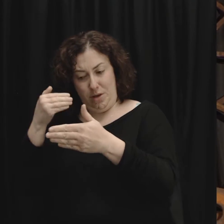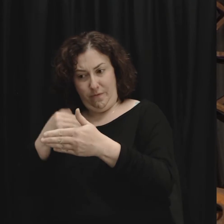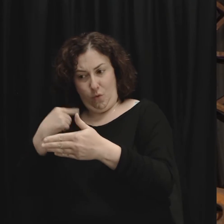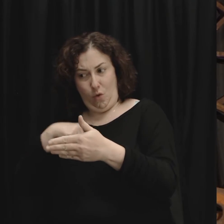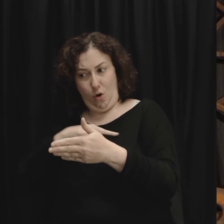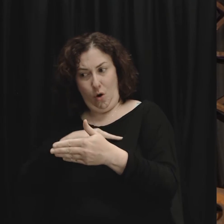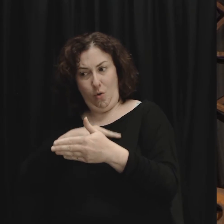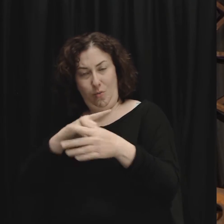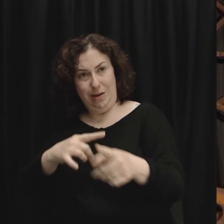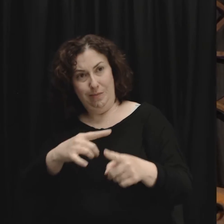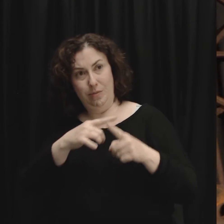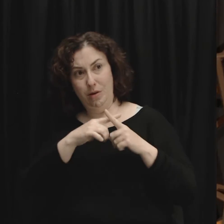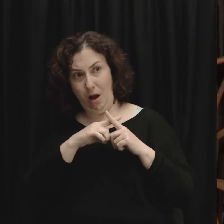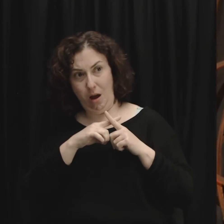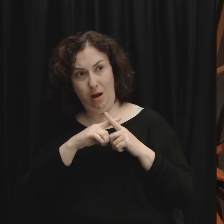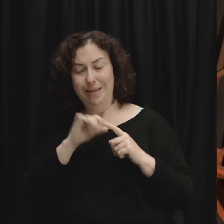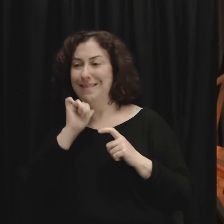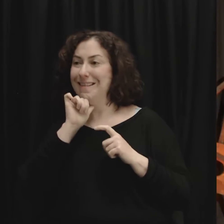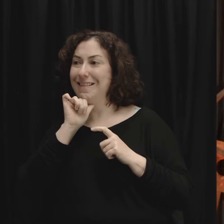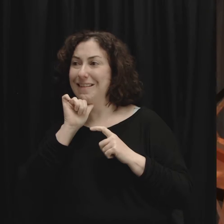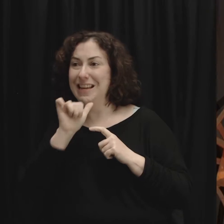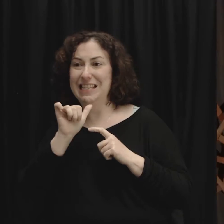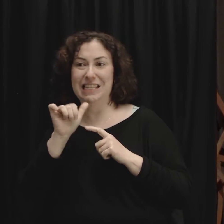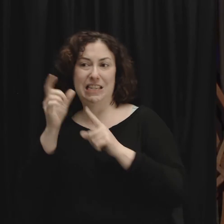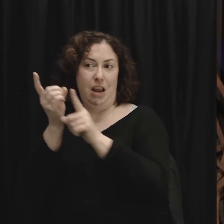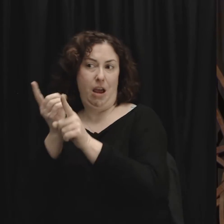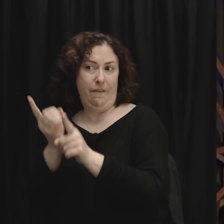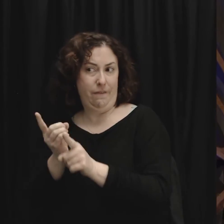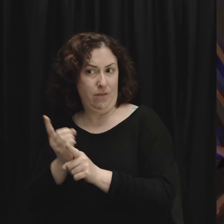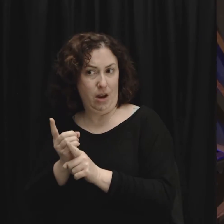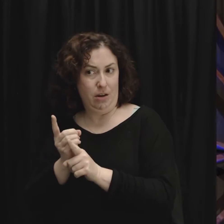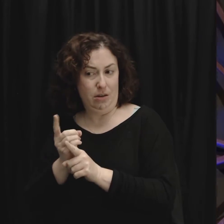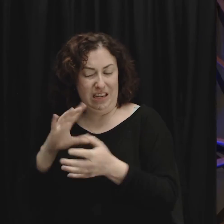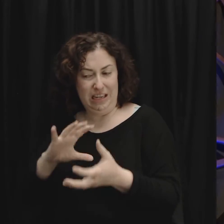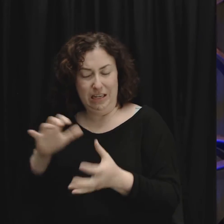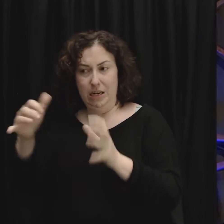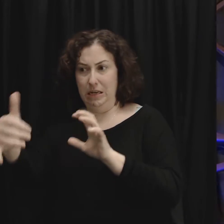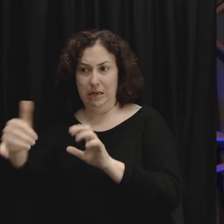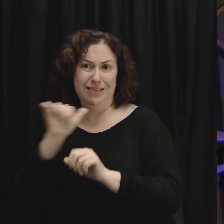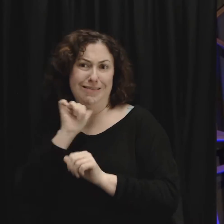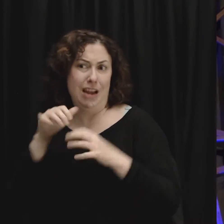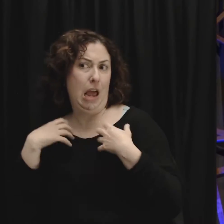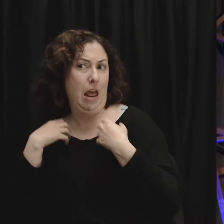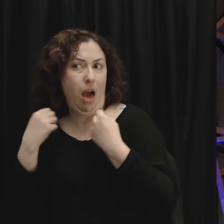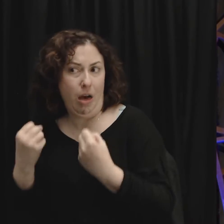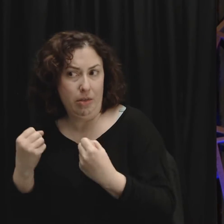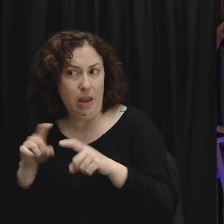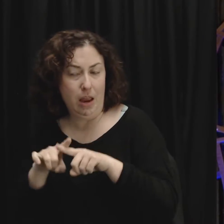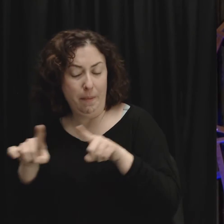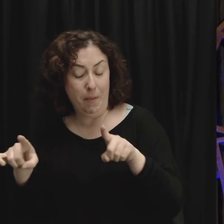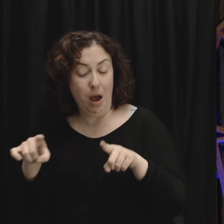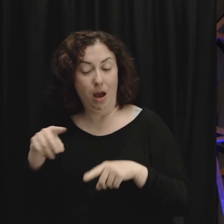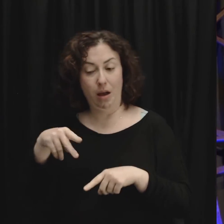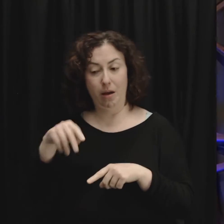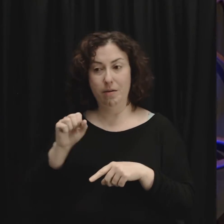and it's dysfunctional and it's unhealthy. But what I want you to know is like Paul said, old things have passed away.